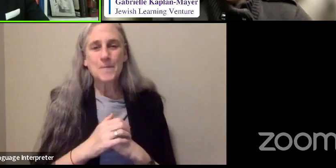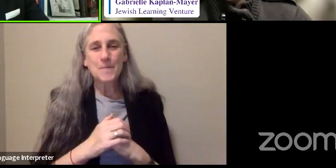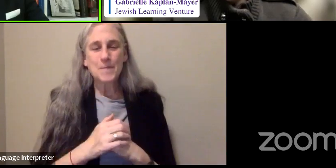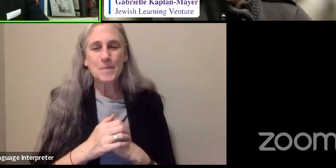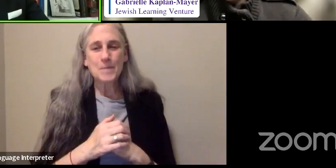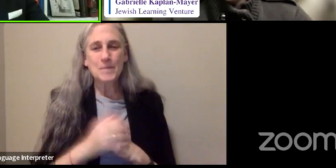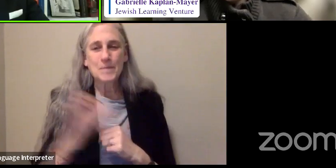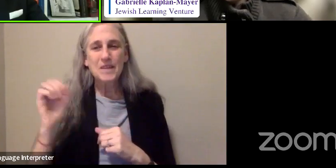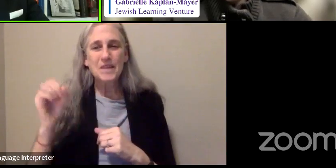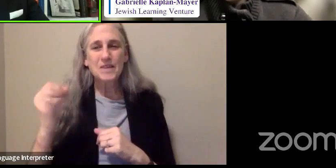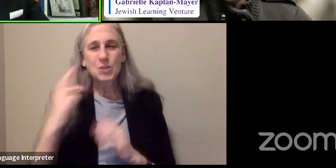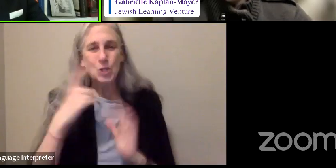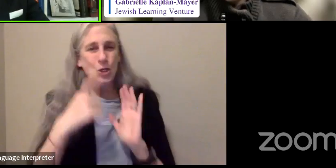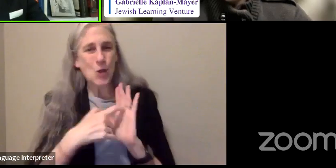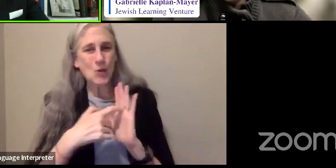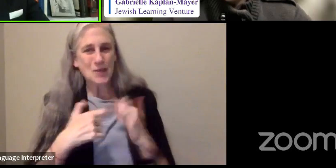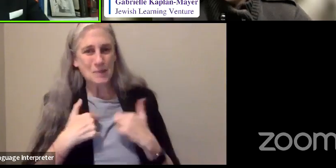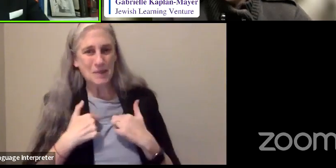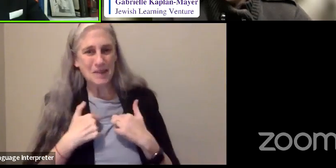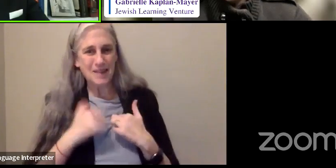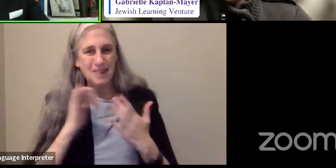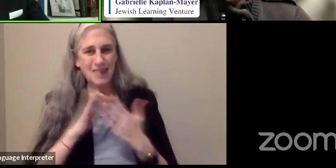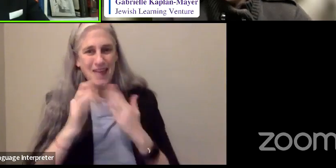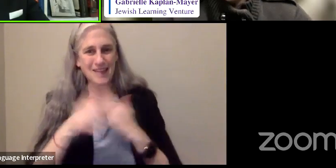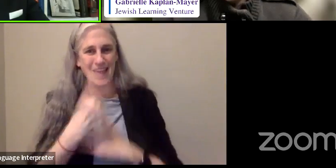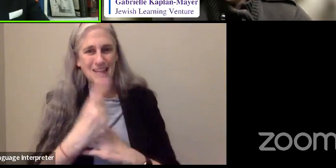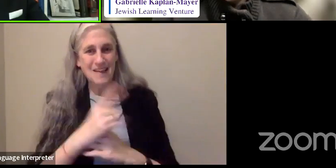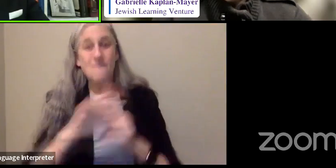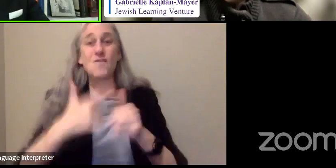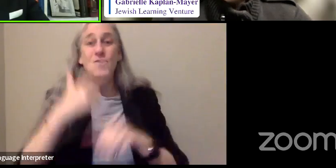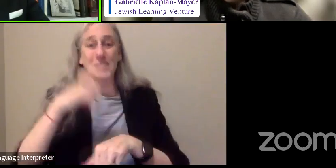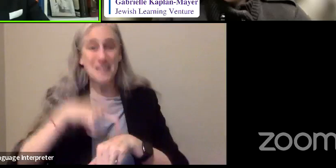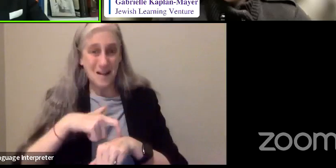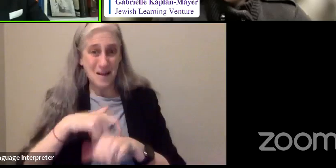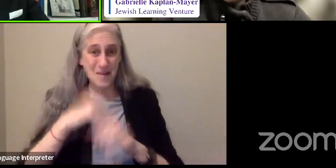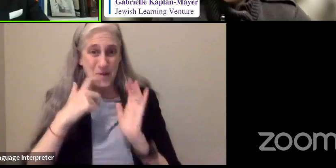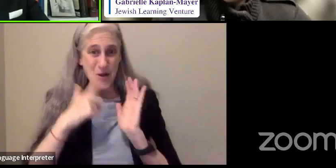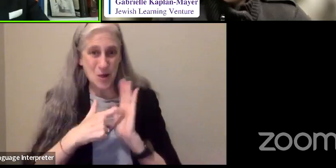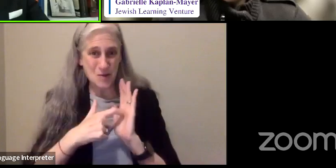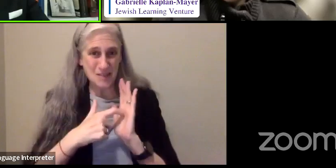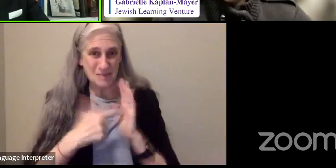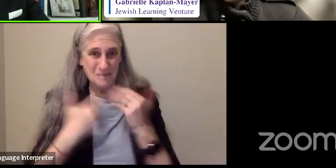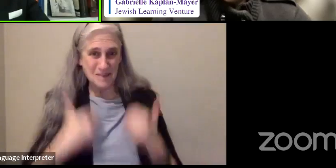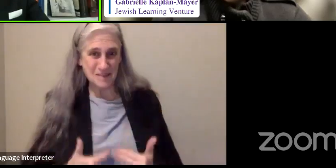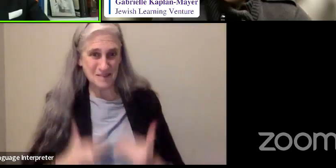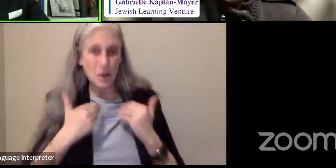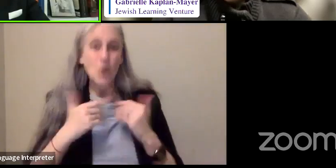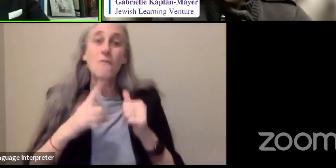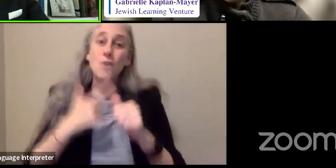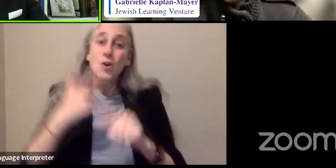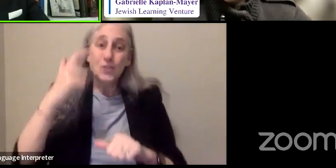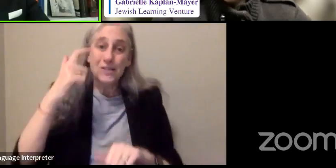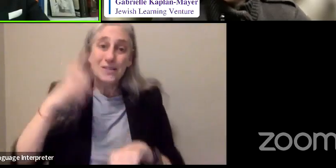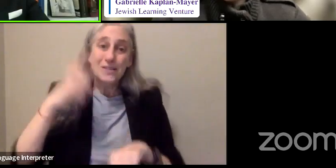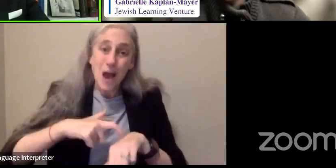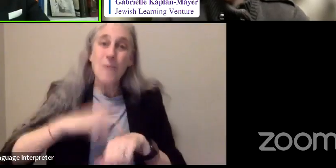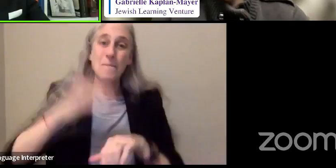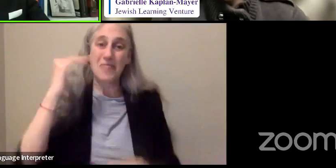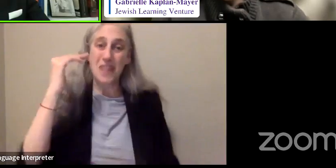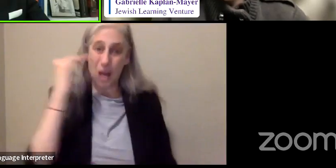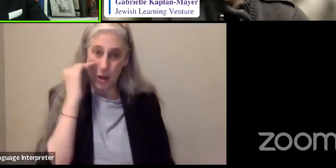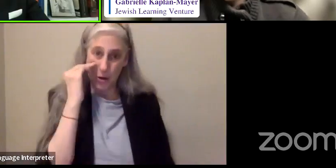she took notice of me for the first time, or at least for the first time I know about.